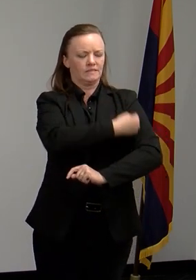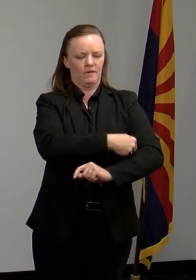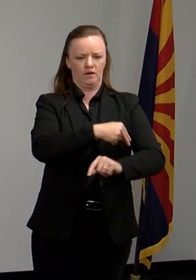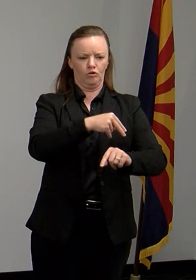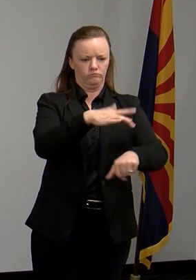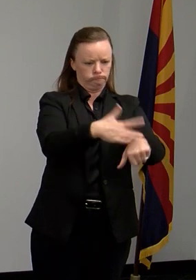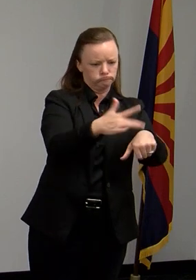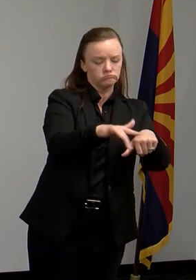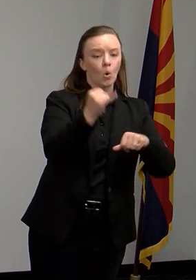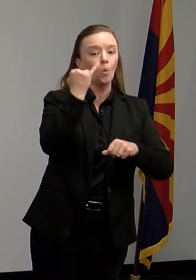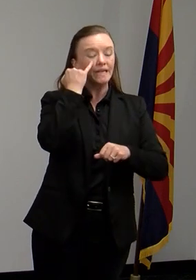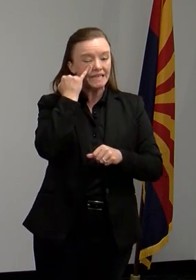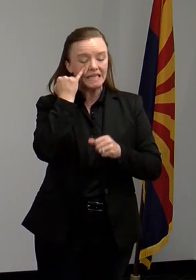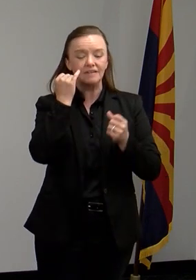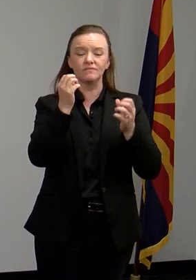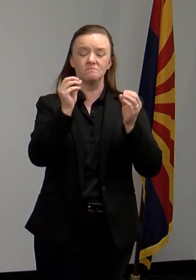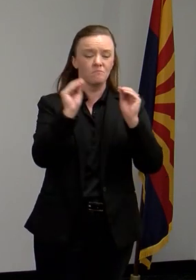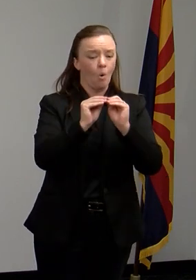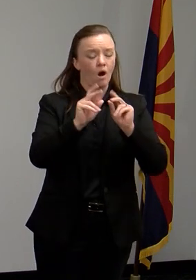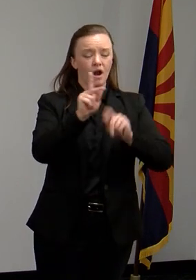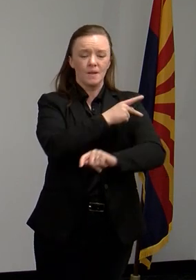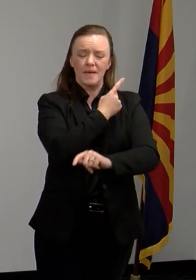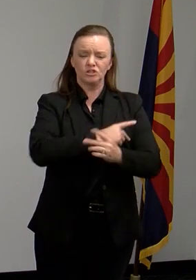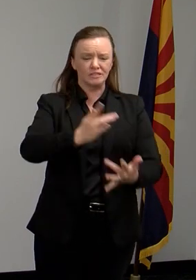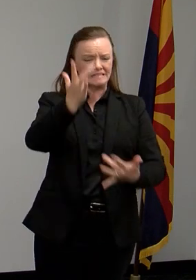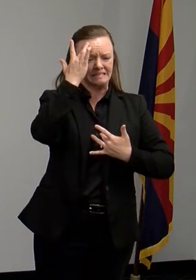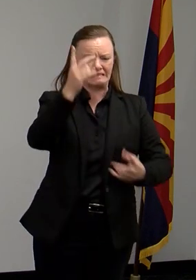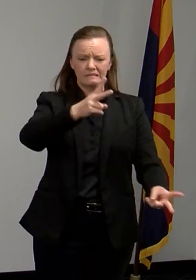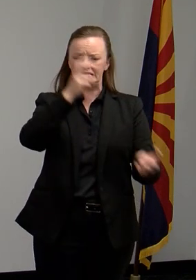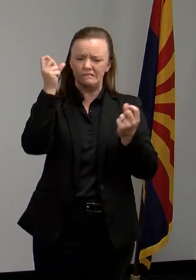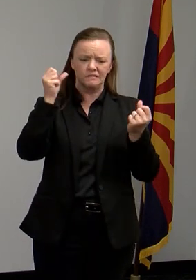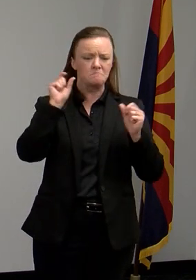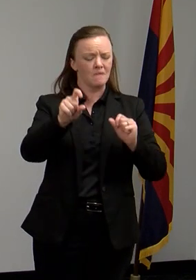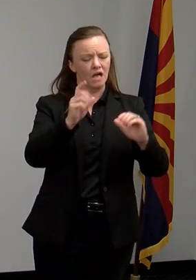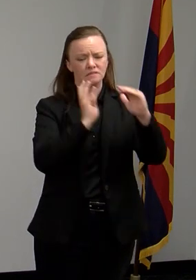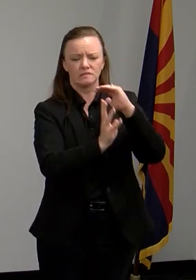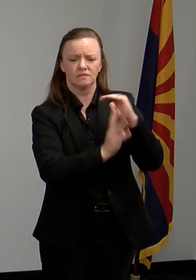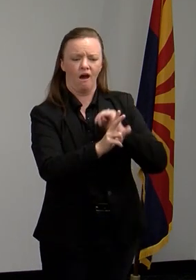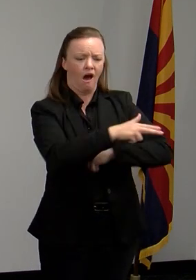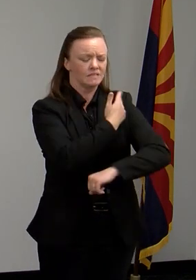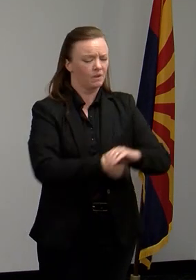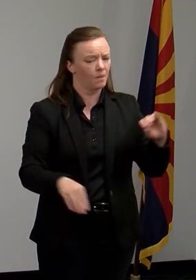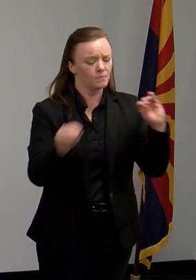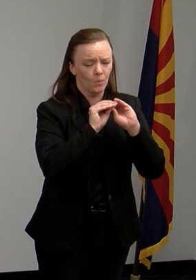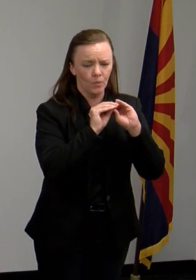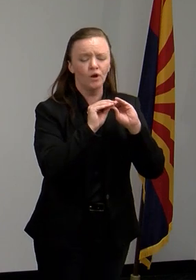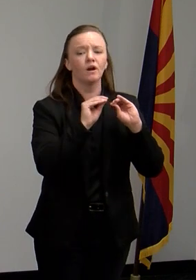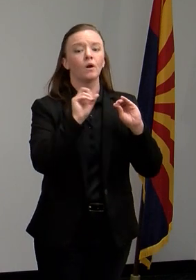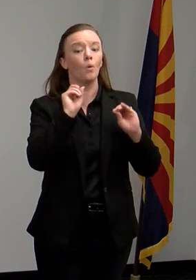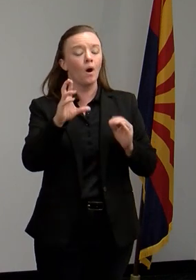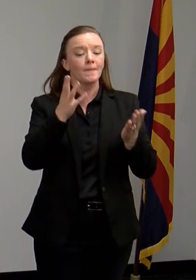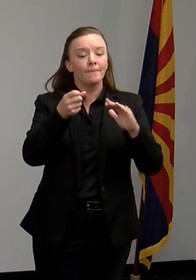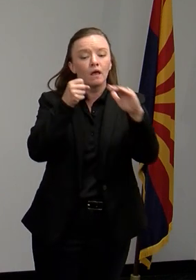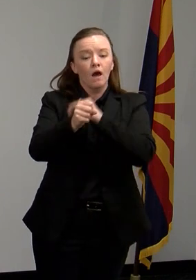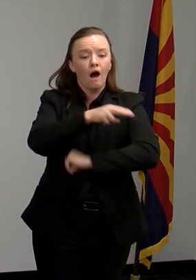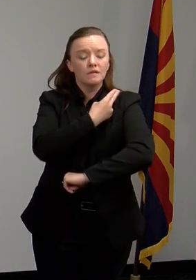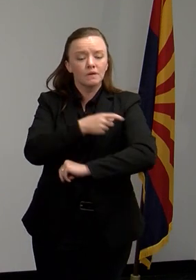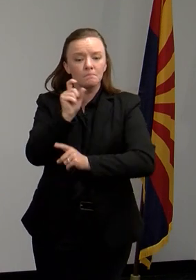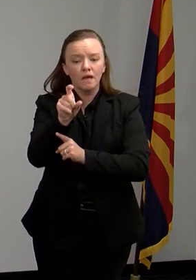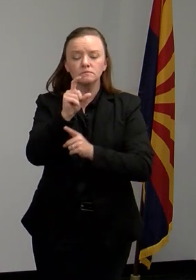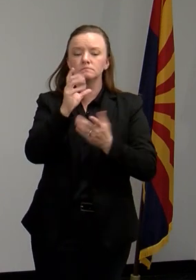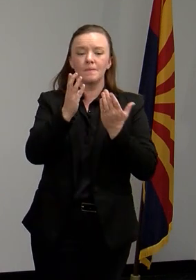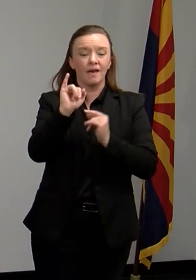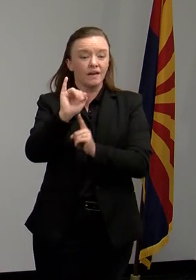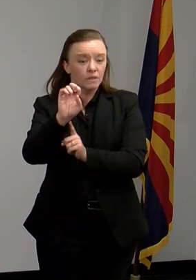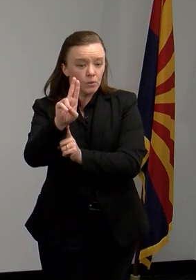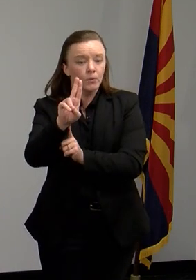patients who need care, require hospitalization or intensive care, that we're able to meet those needs. And it's also